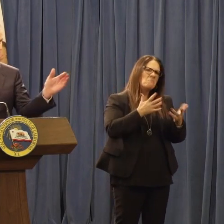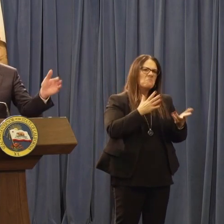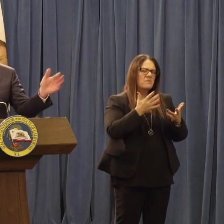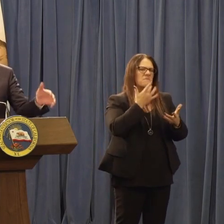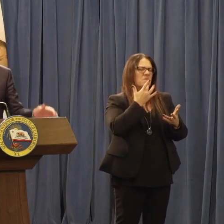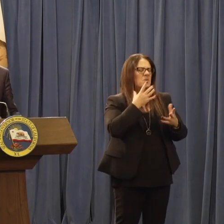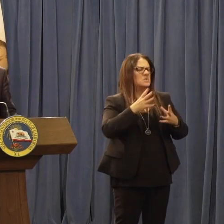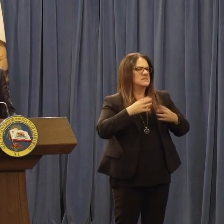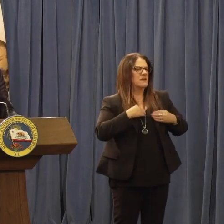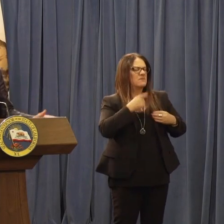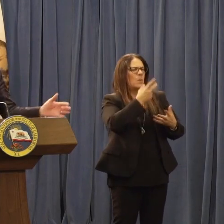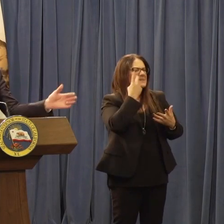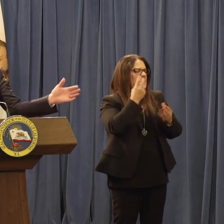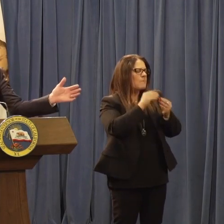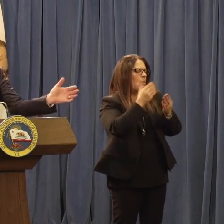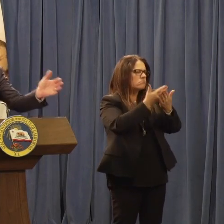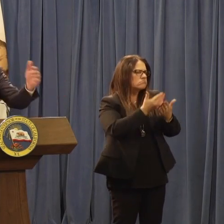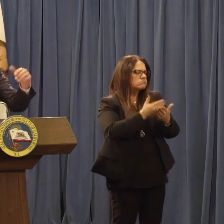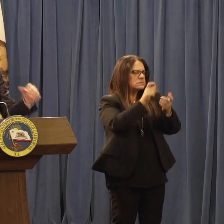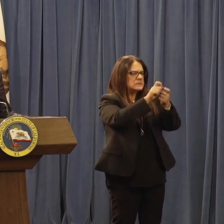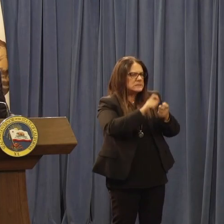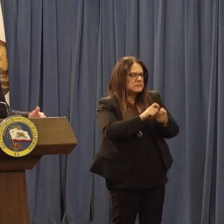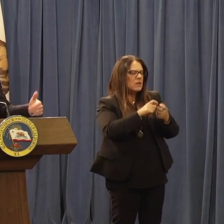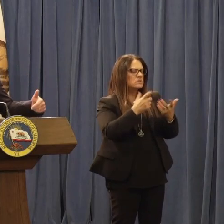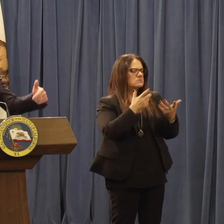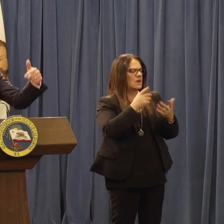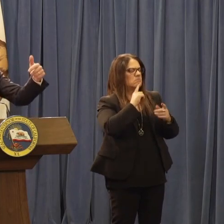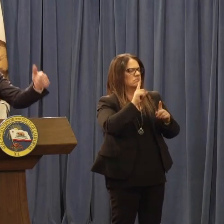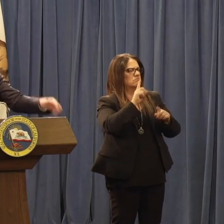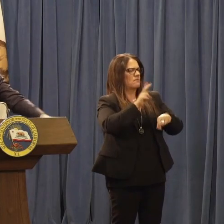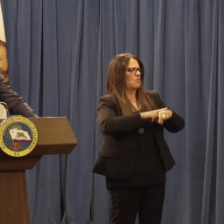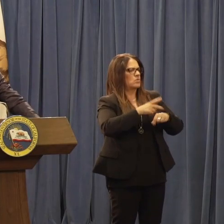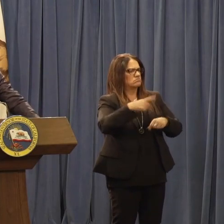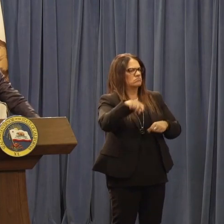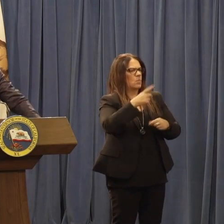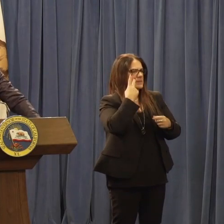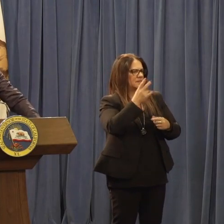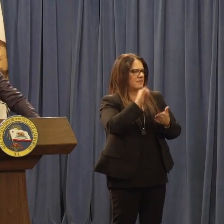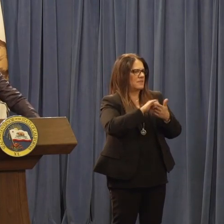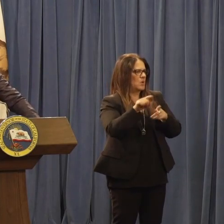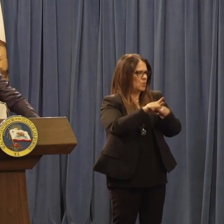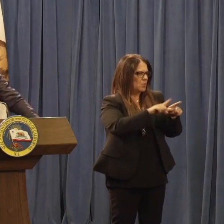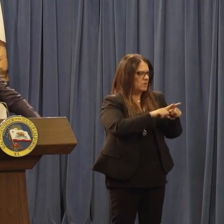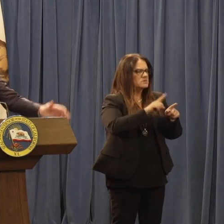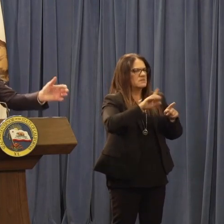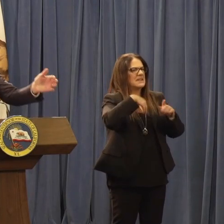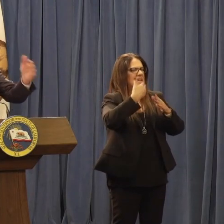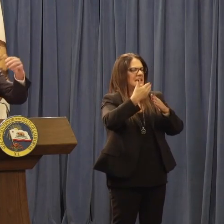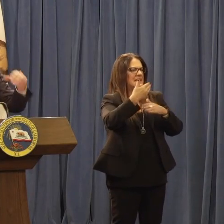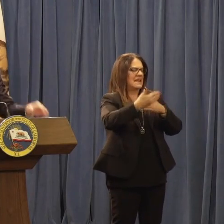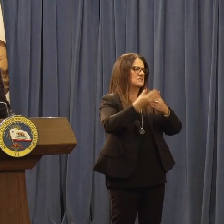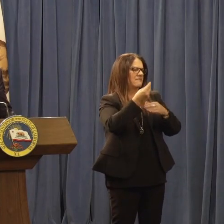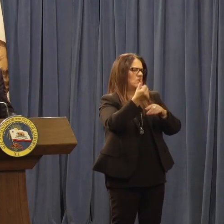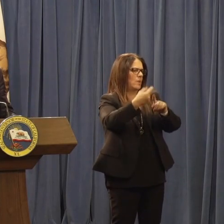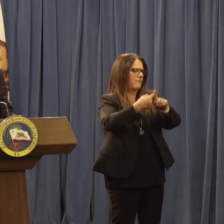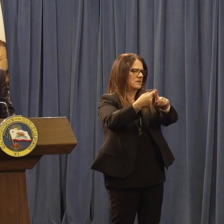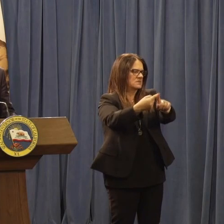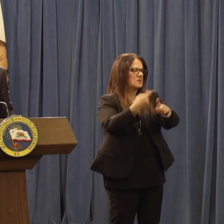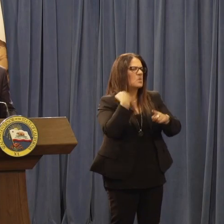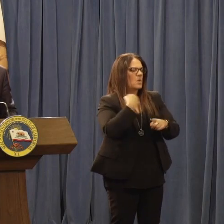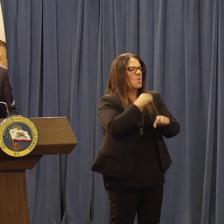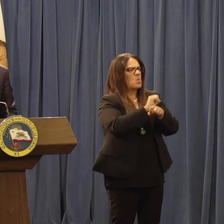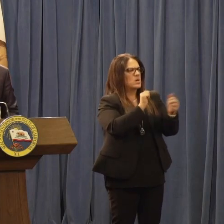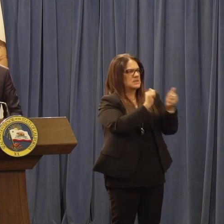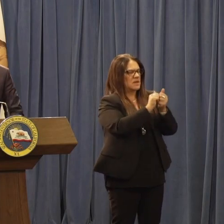They want to see more details and so do all of you. And that's the job of the next number of months to flesh this out, to work with the